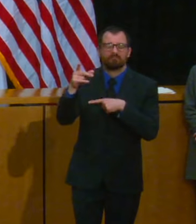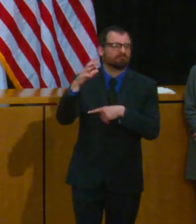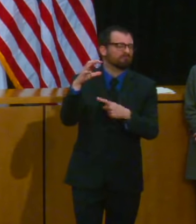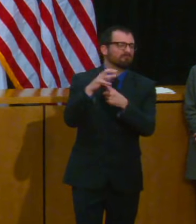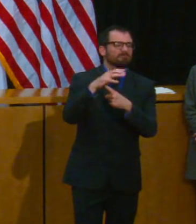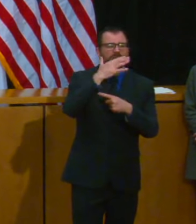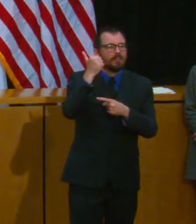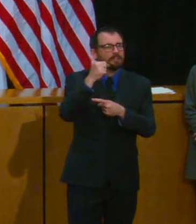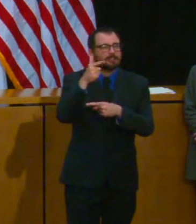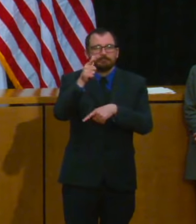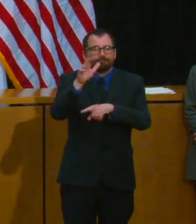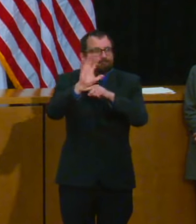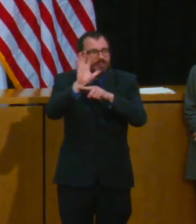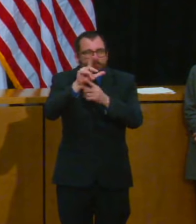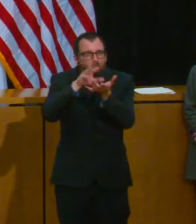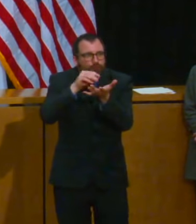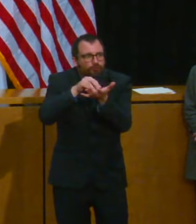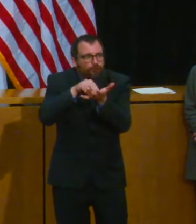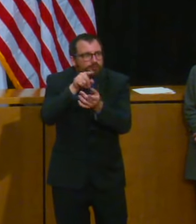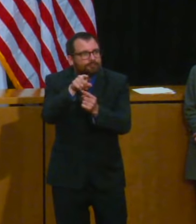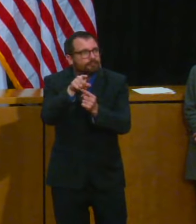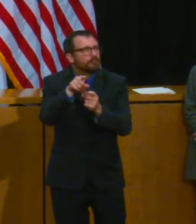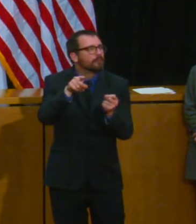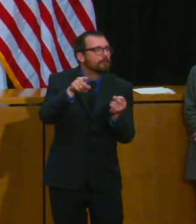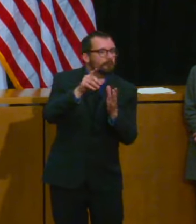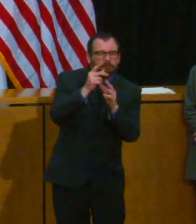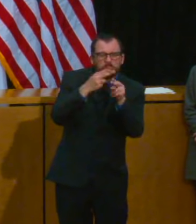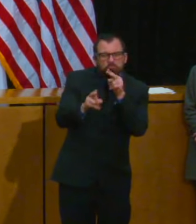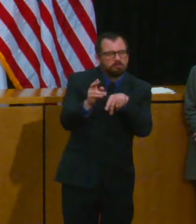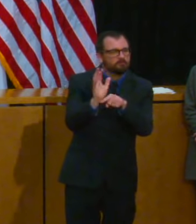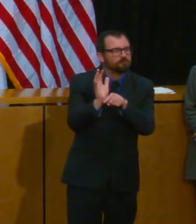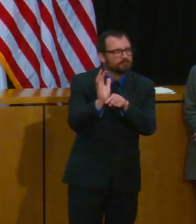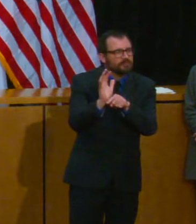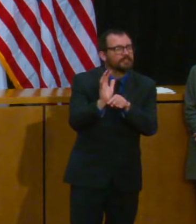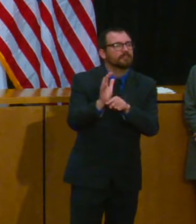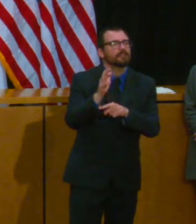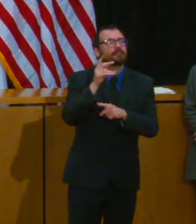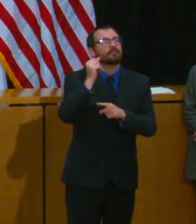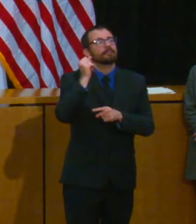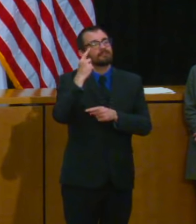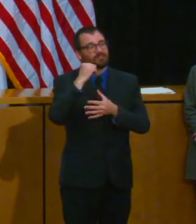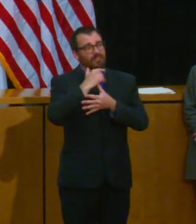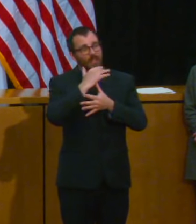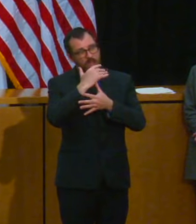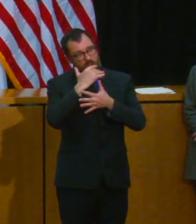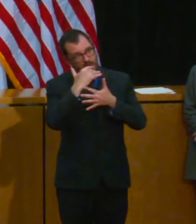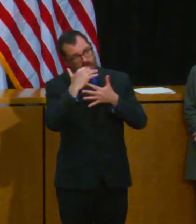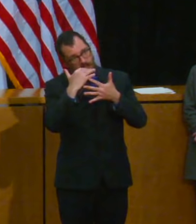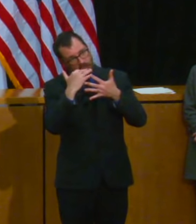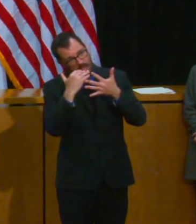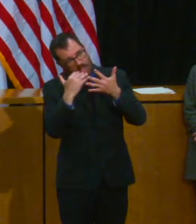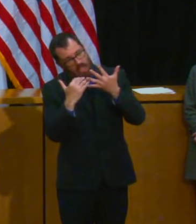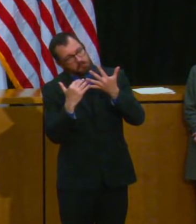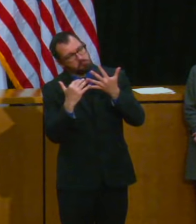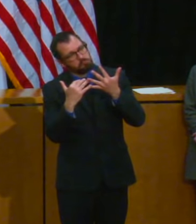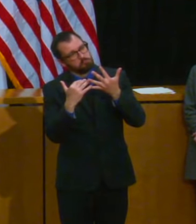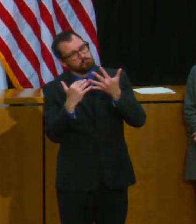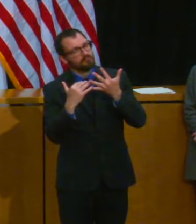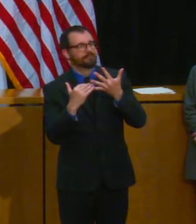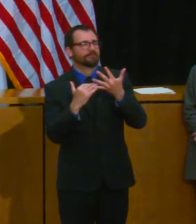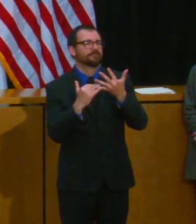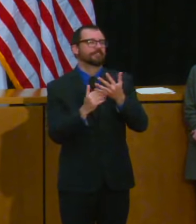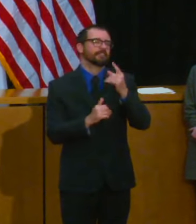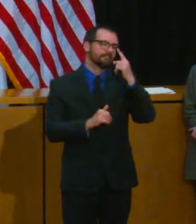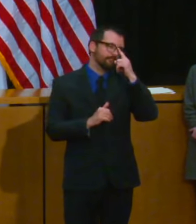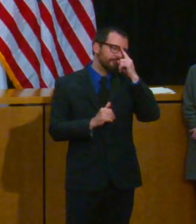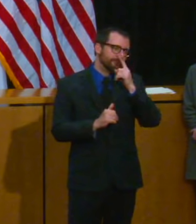and it's only 90 minutes so it's not like you have to watch 14 parts to get to the end but it's about two people who lived in an apartment in